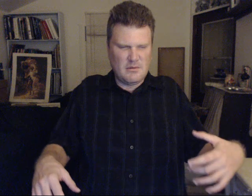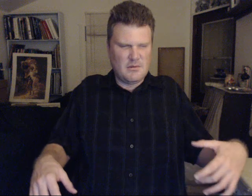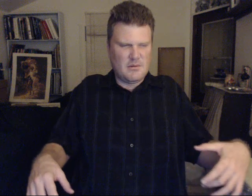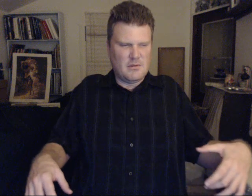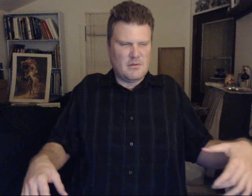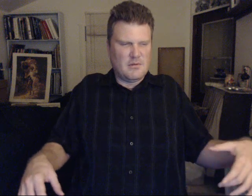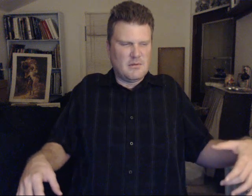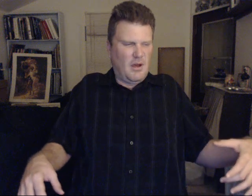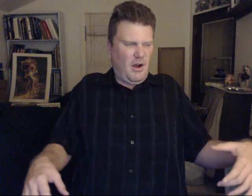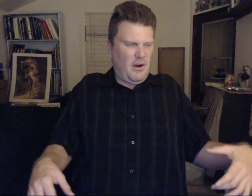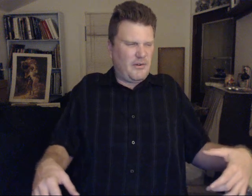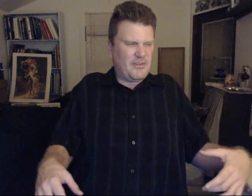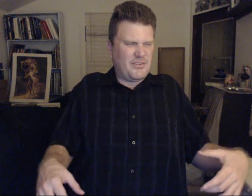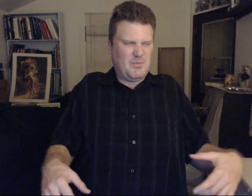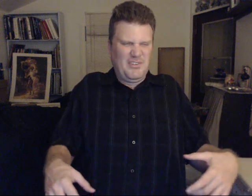Our species...